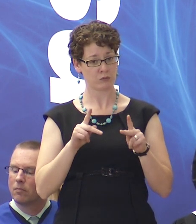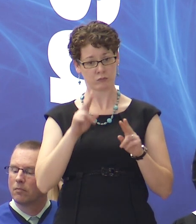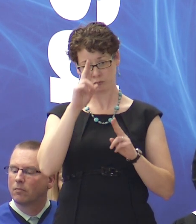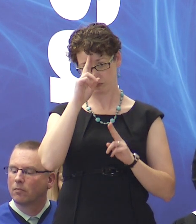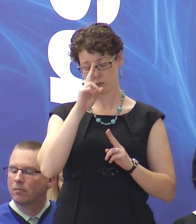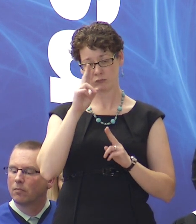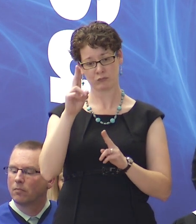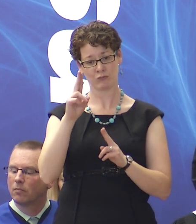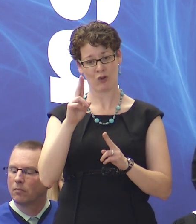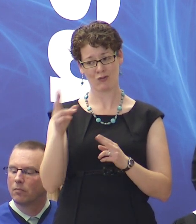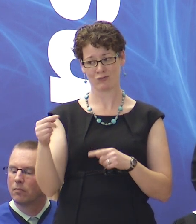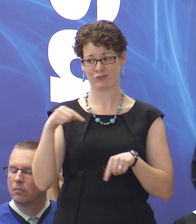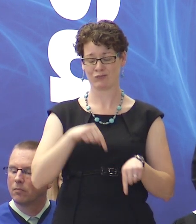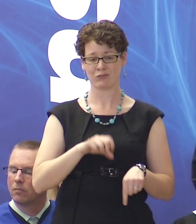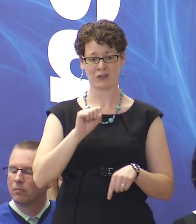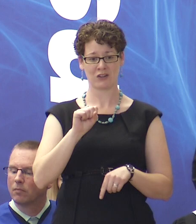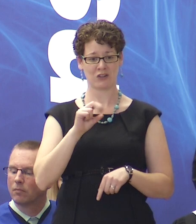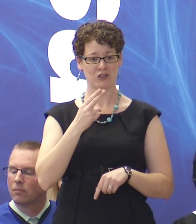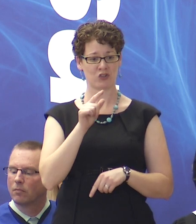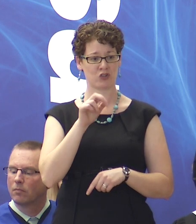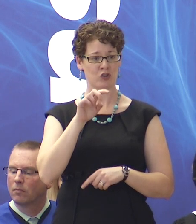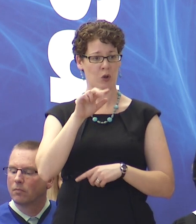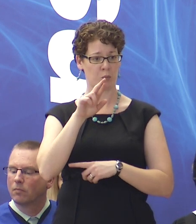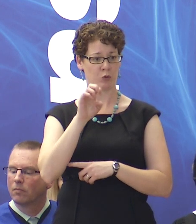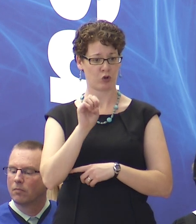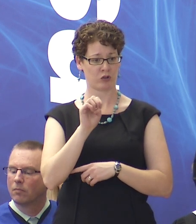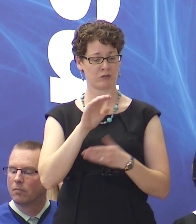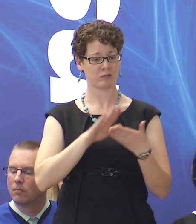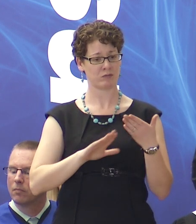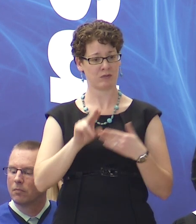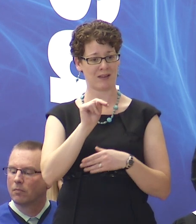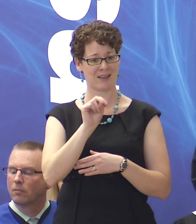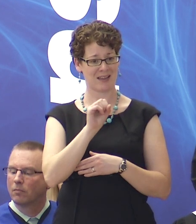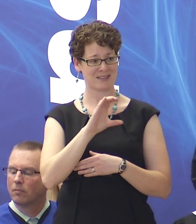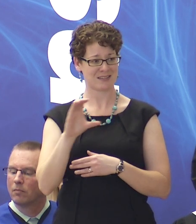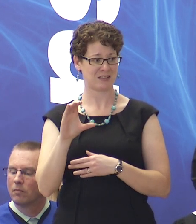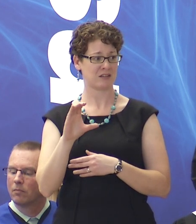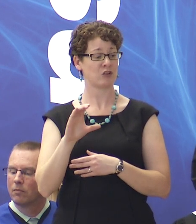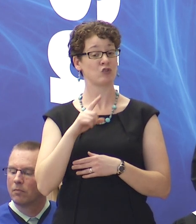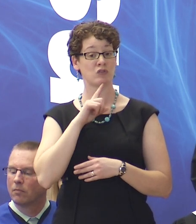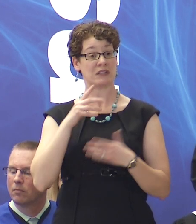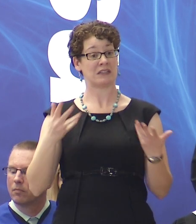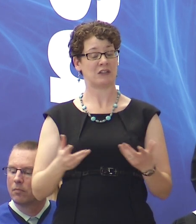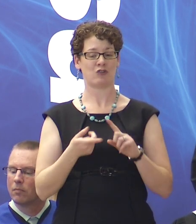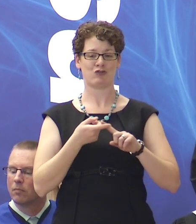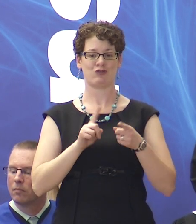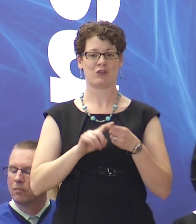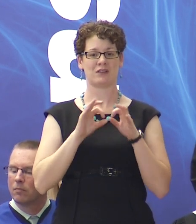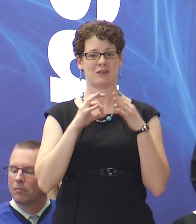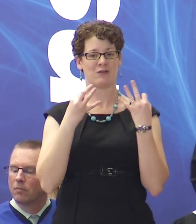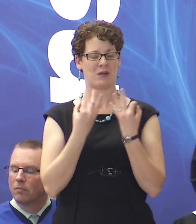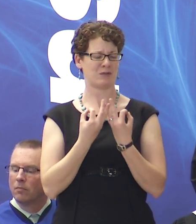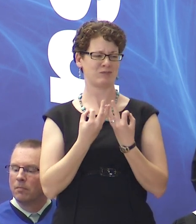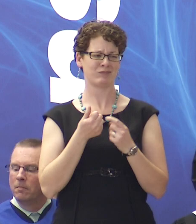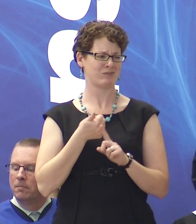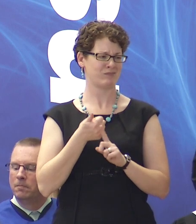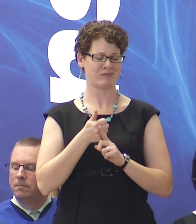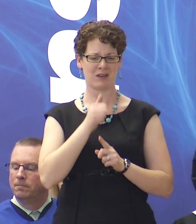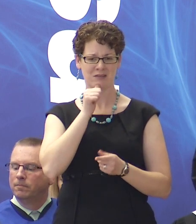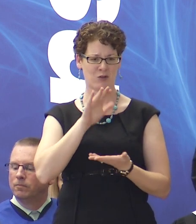attending the Shelburne campus of NSCC, which is truly a friends and family atmosphere, not a school.